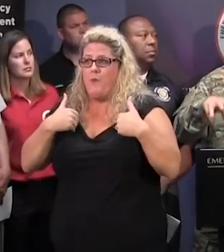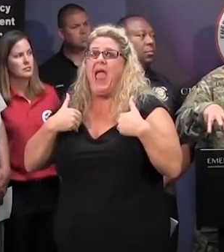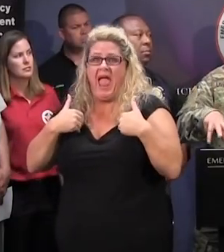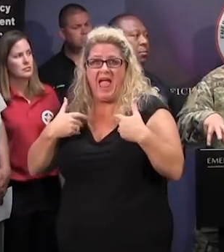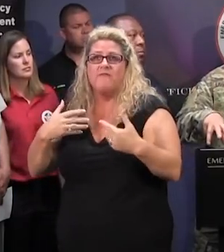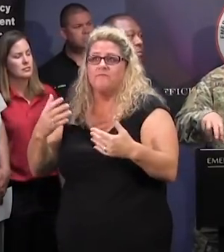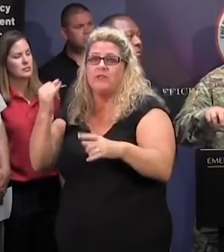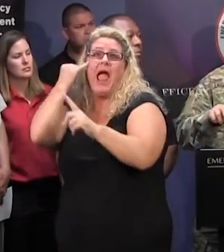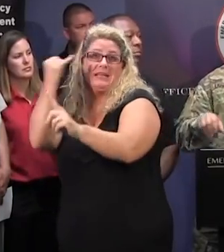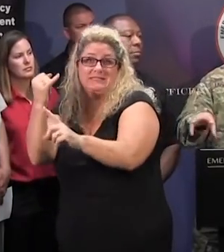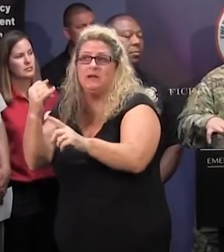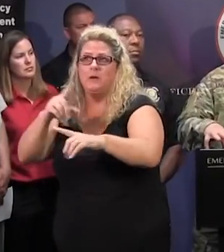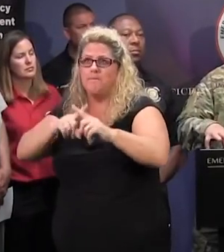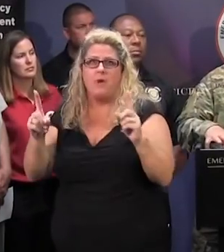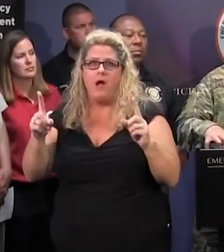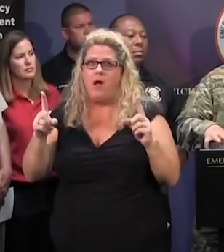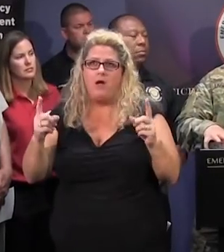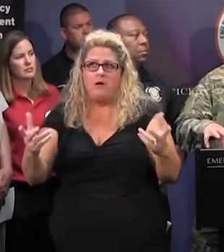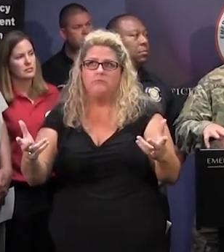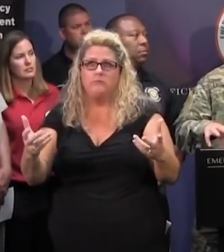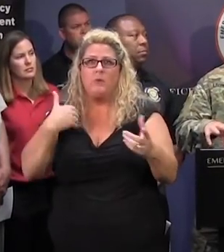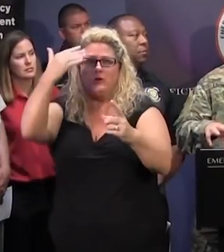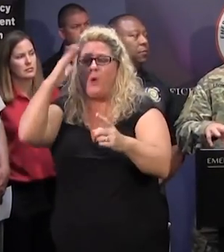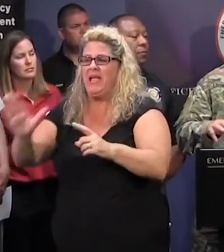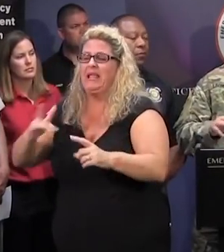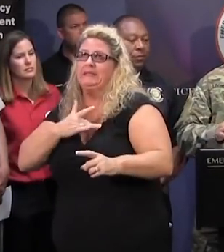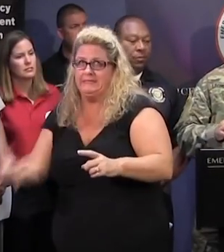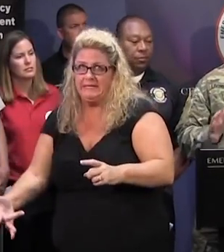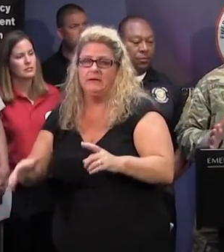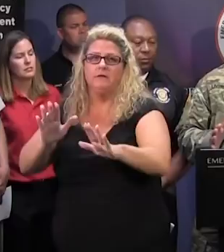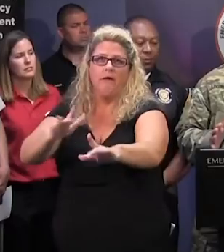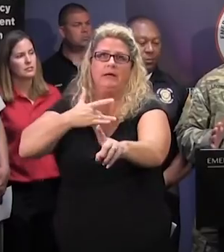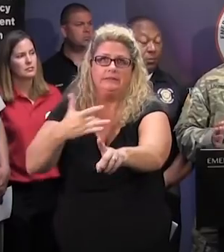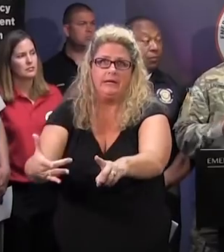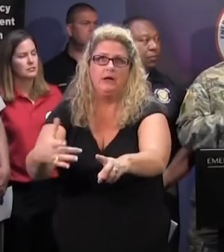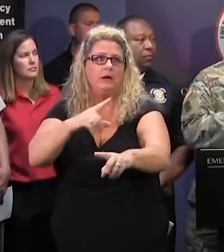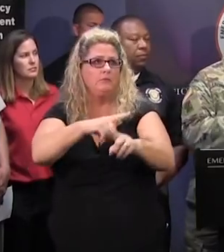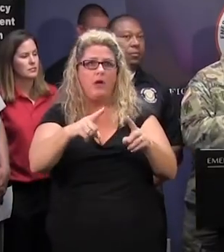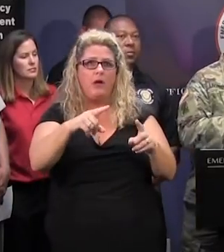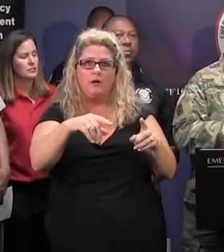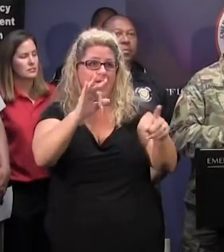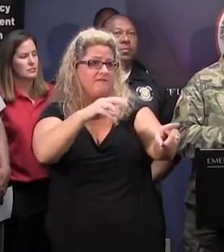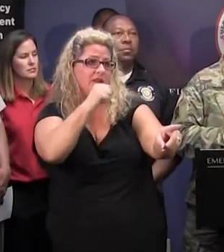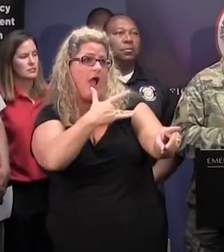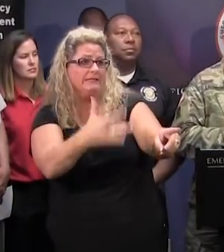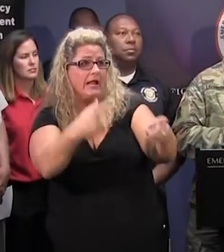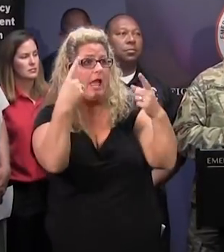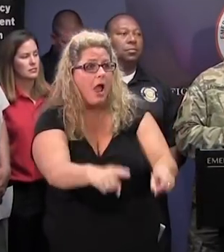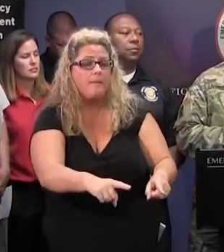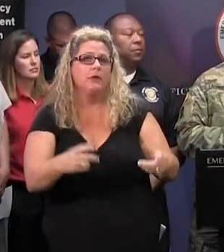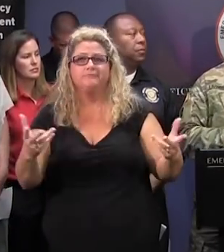coordinated exactly where it rains rather than just generally where it rains. So we really don't know. And this thing goes back into